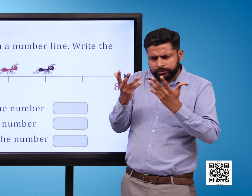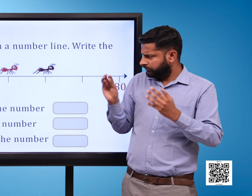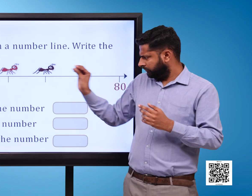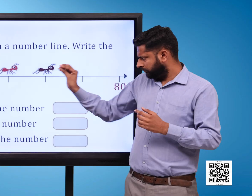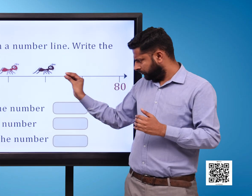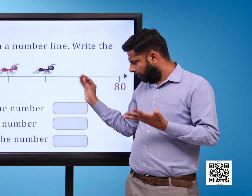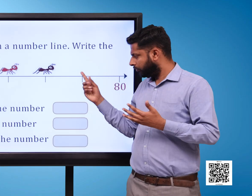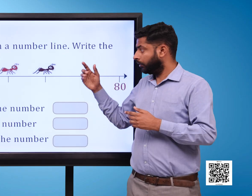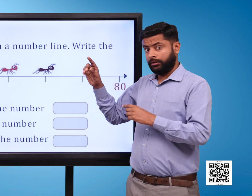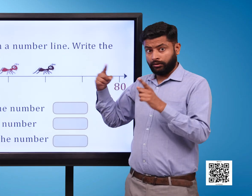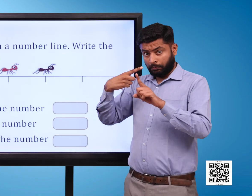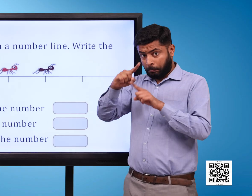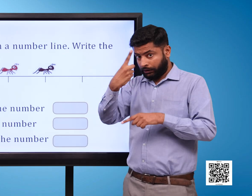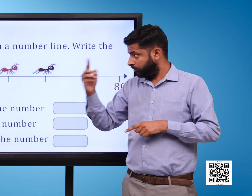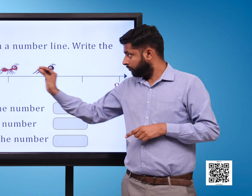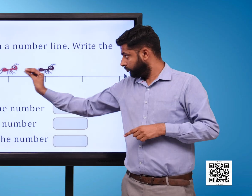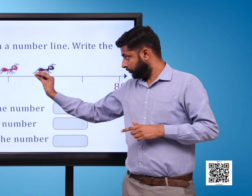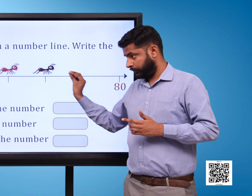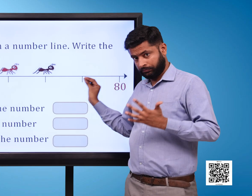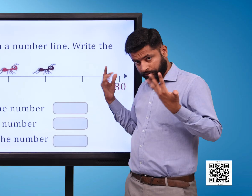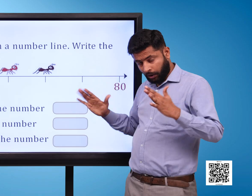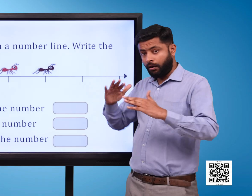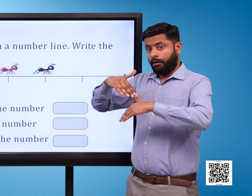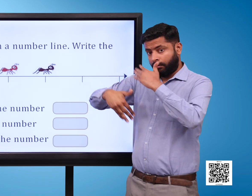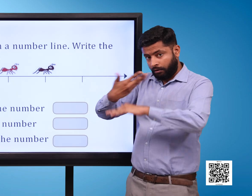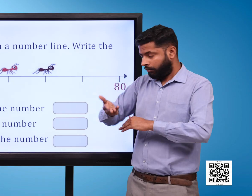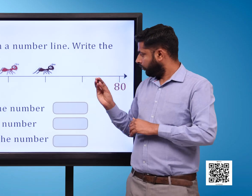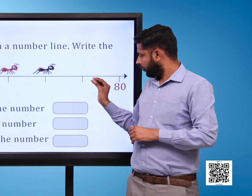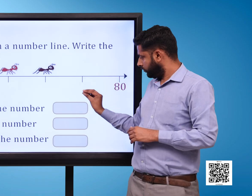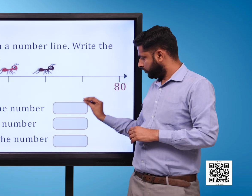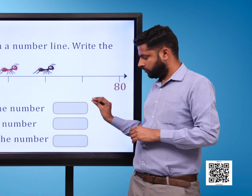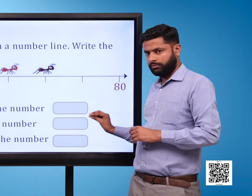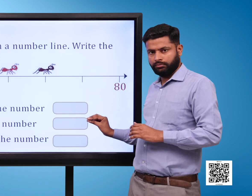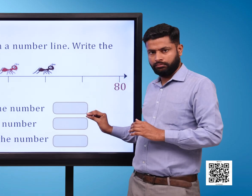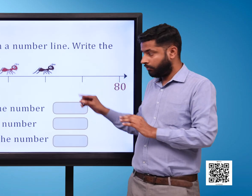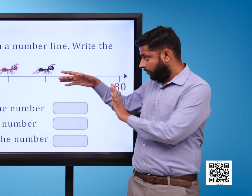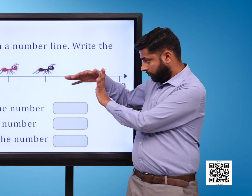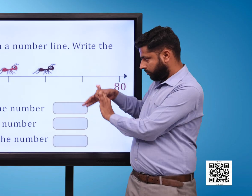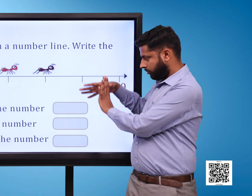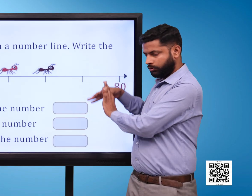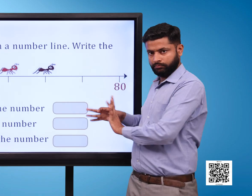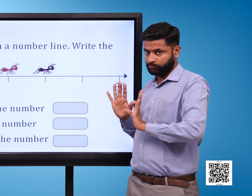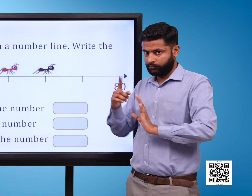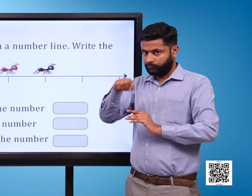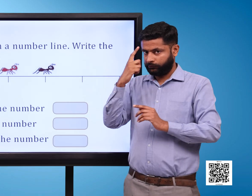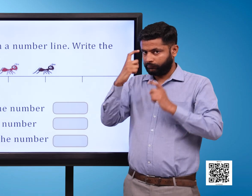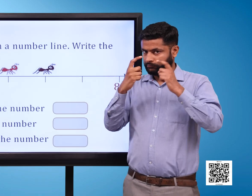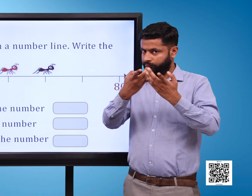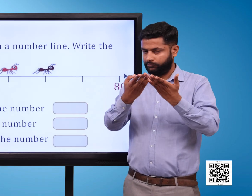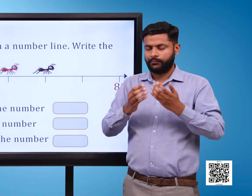Red ant is sitting on the number blank Brown ant is sitting on the number blank